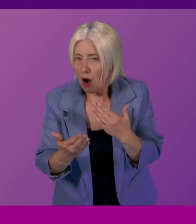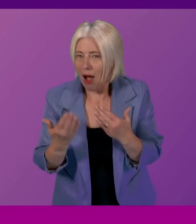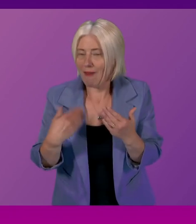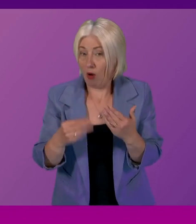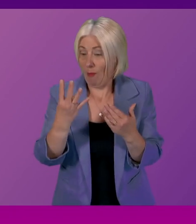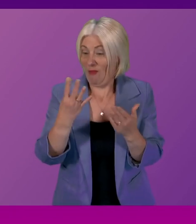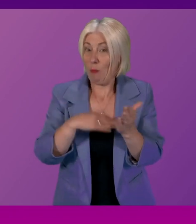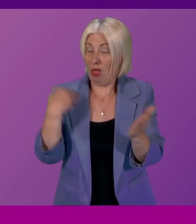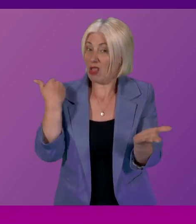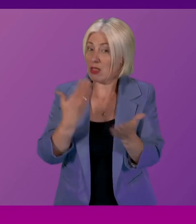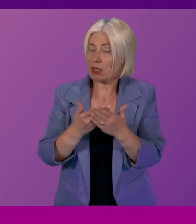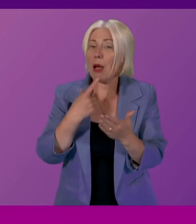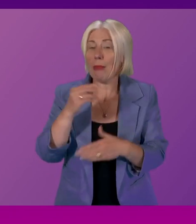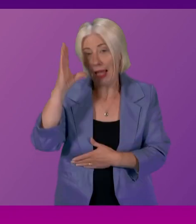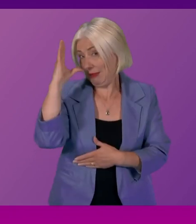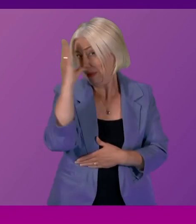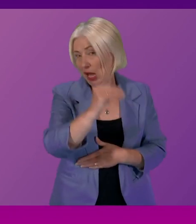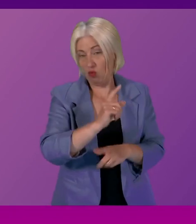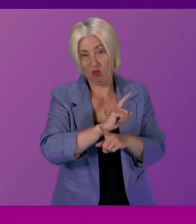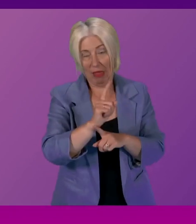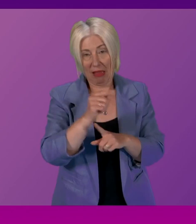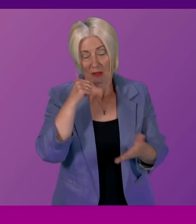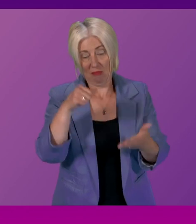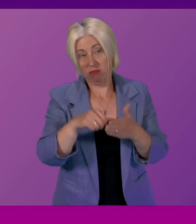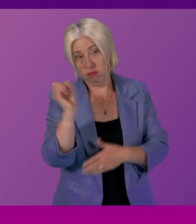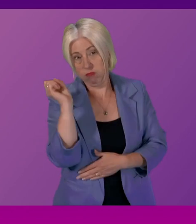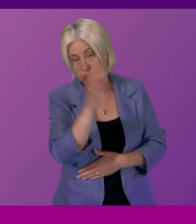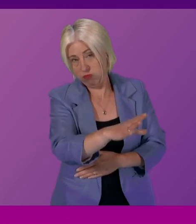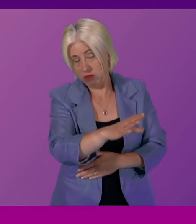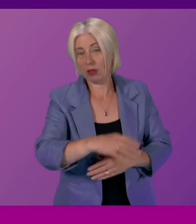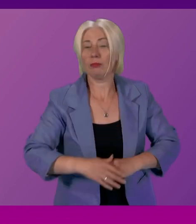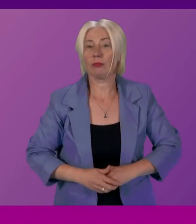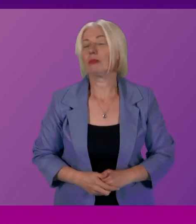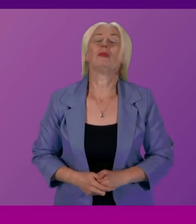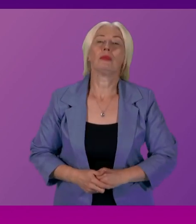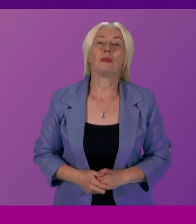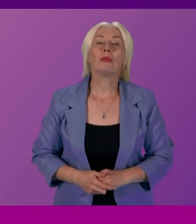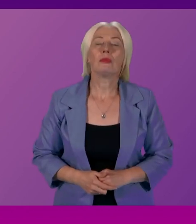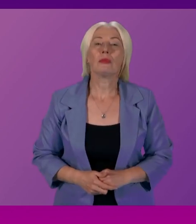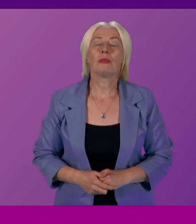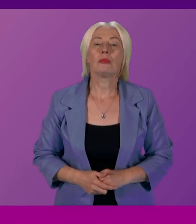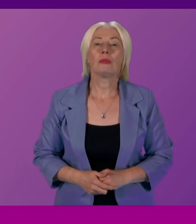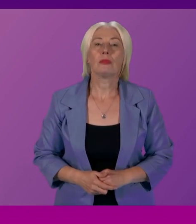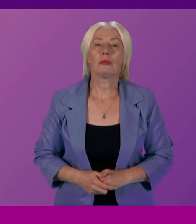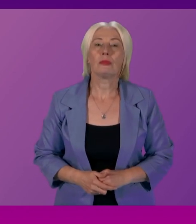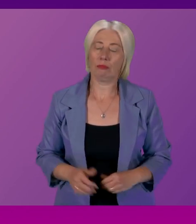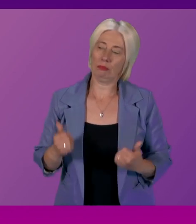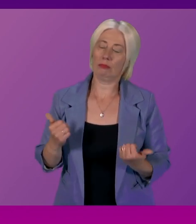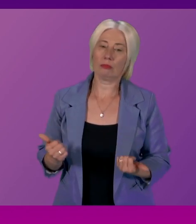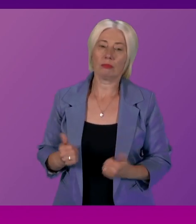the last four months, which I'm happy to write to the convener and that can be passed on to Mr Leonard. Thank you.